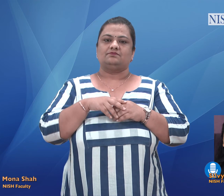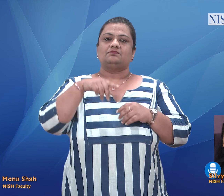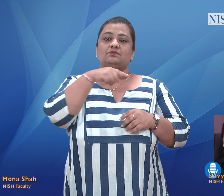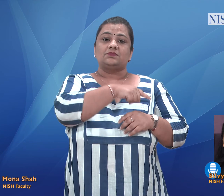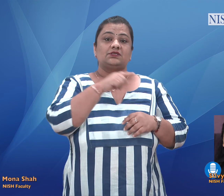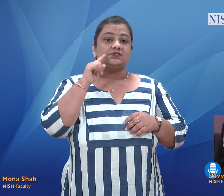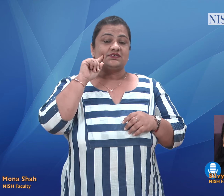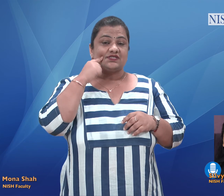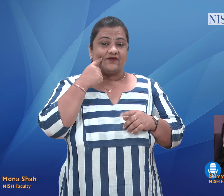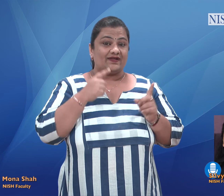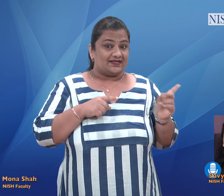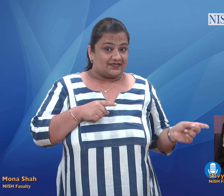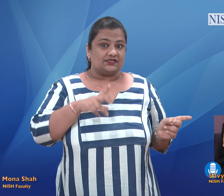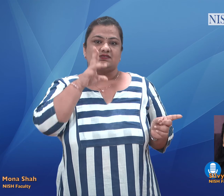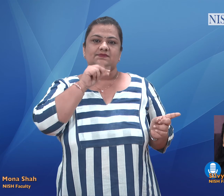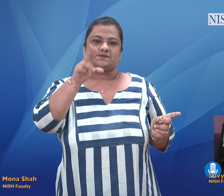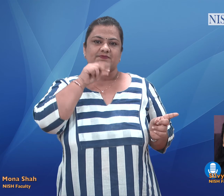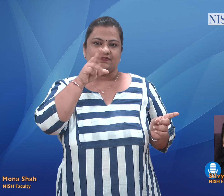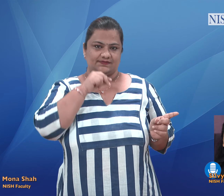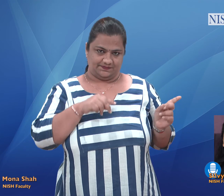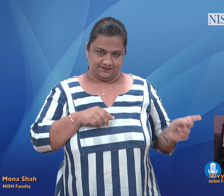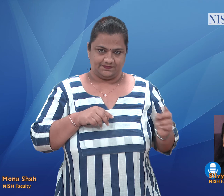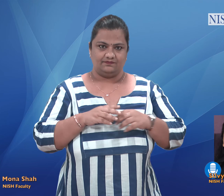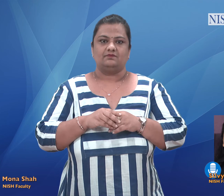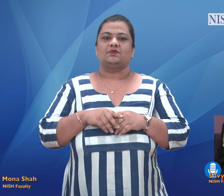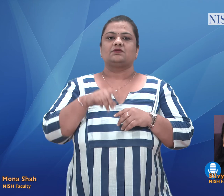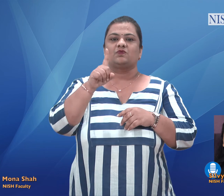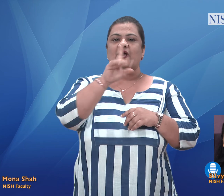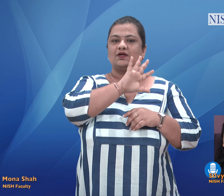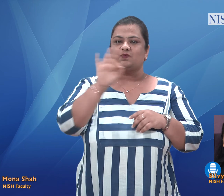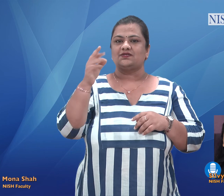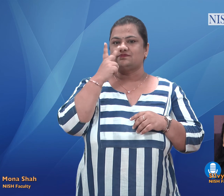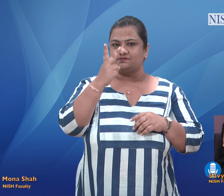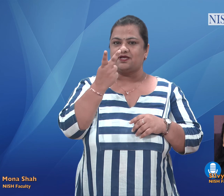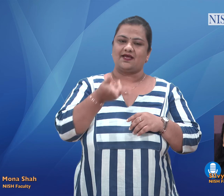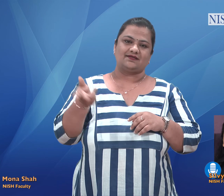you, along with Ms. Sylvie Maximena, Niche Faculty. See you again next week. Thank you.